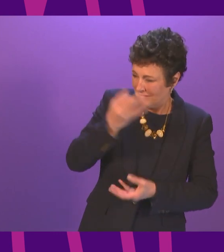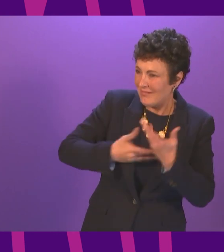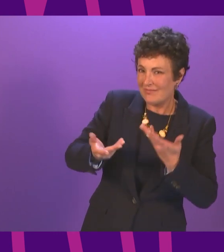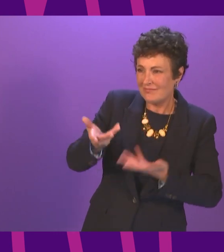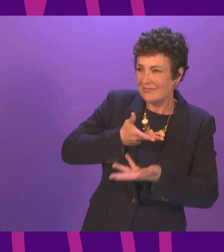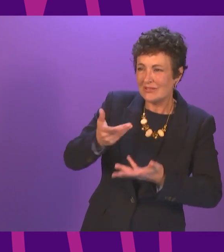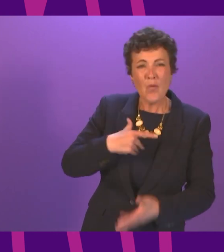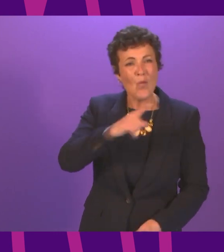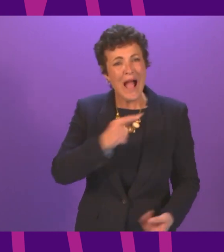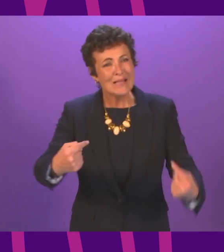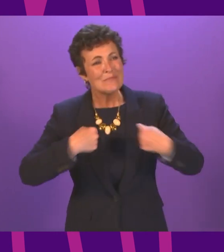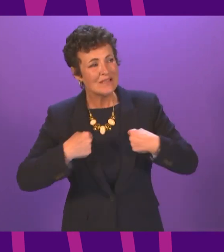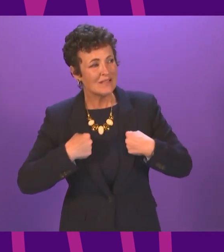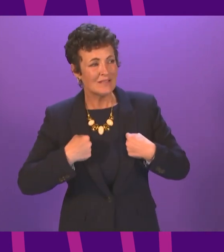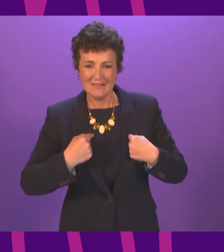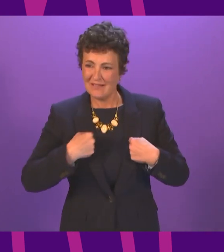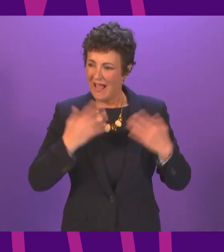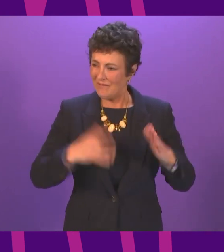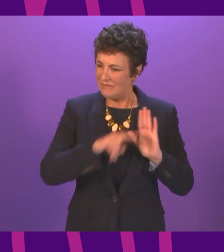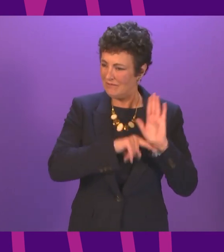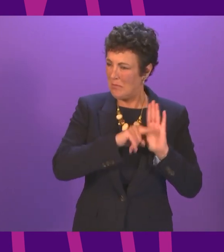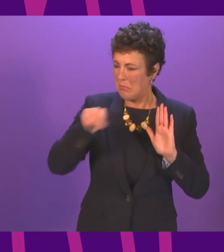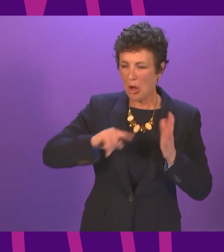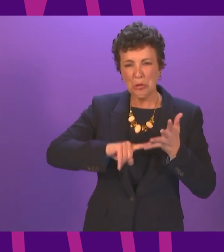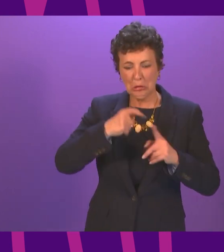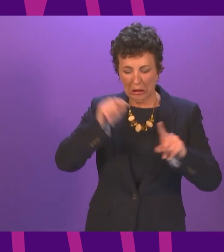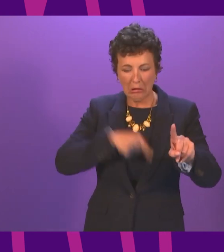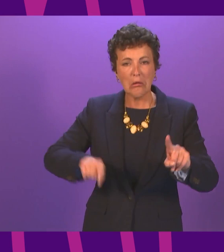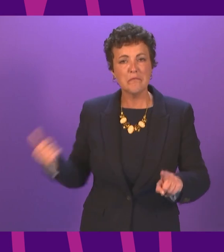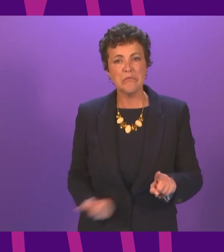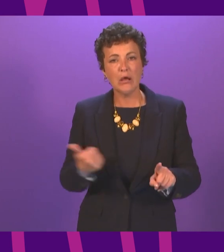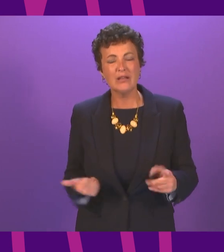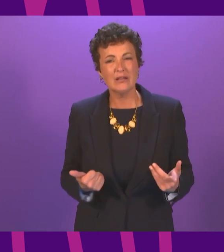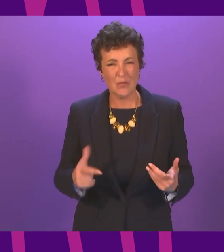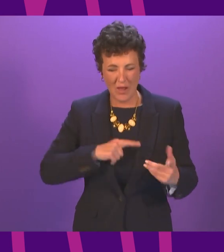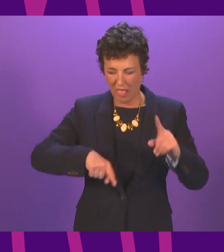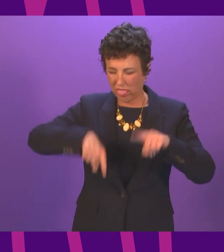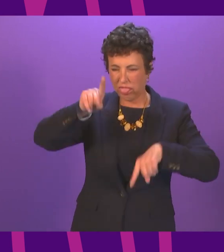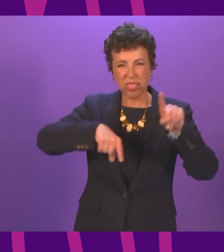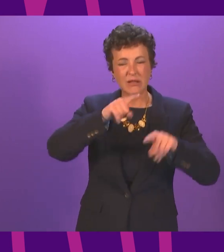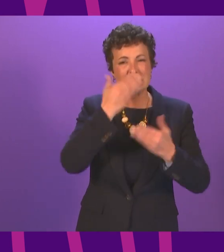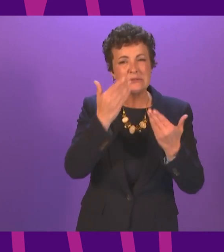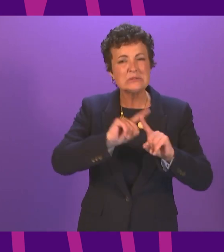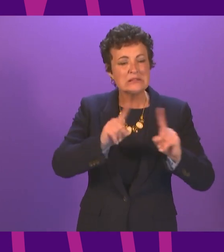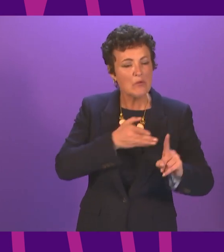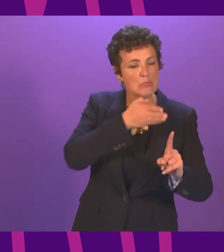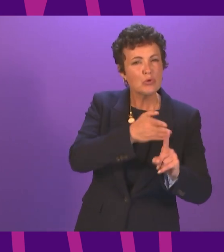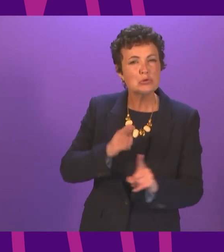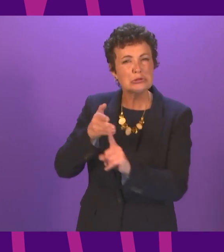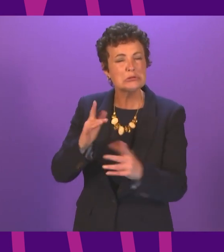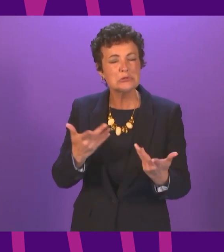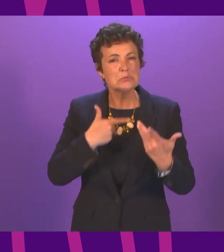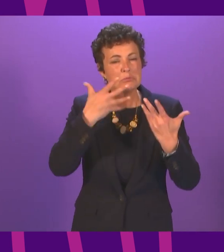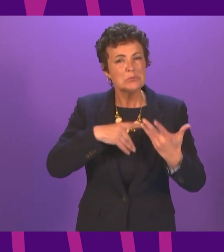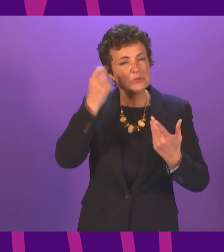applying to them that do not apply elsewhere in the UK, or why there should appear to be inconsistencies in approach between different sectors.